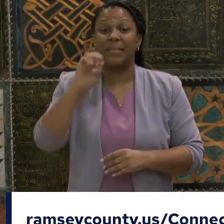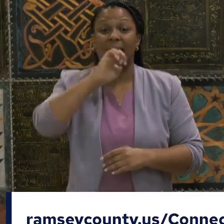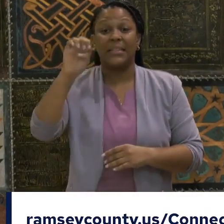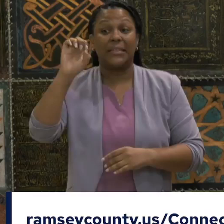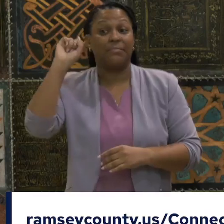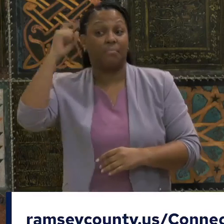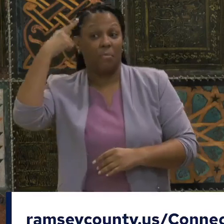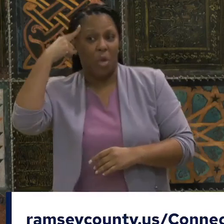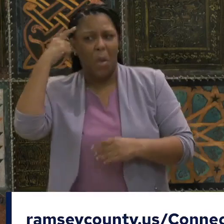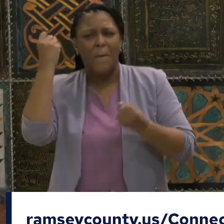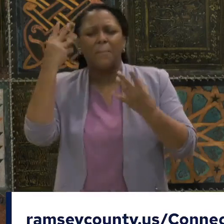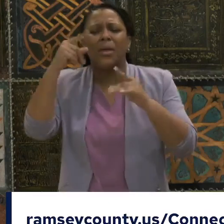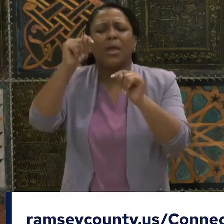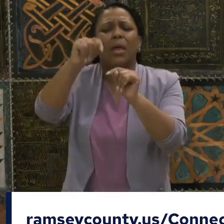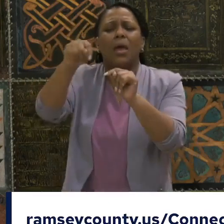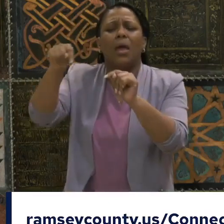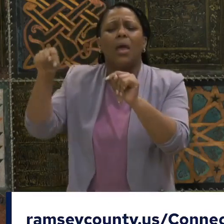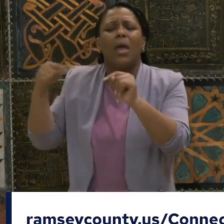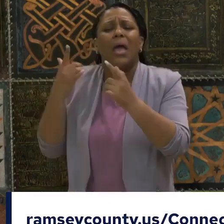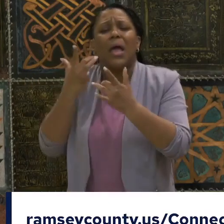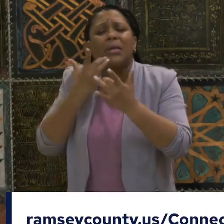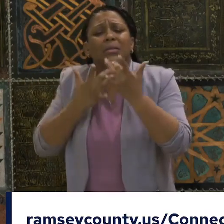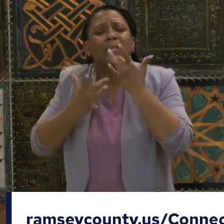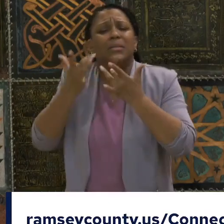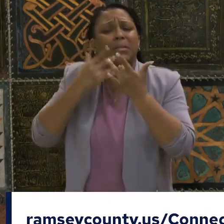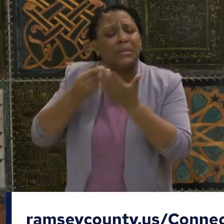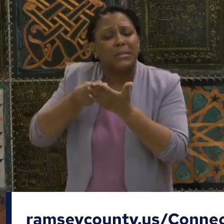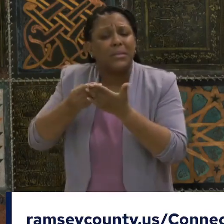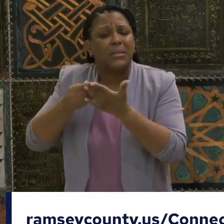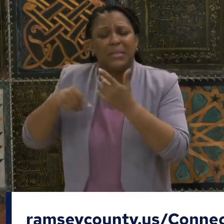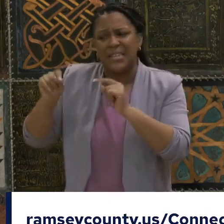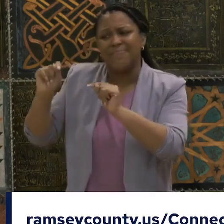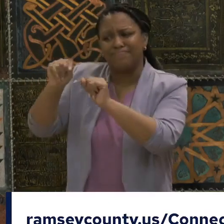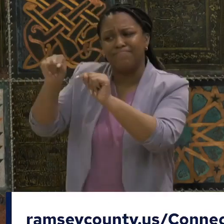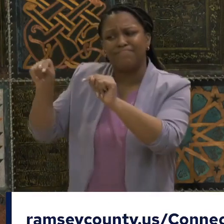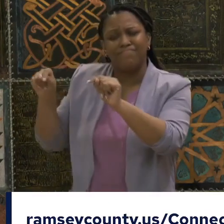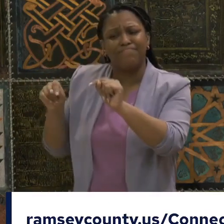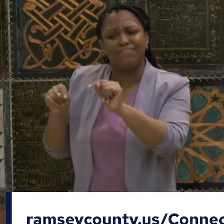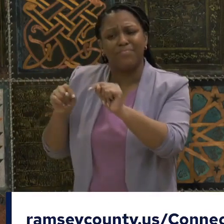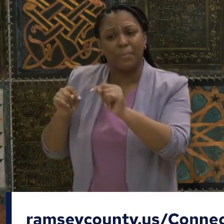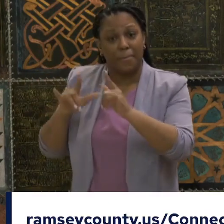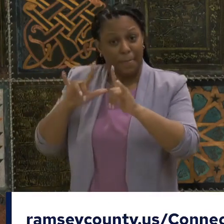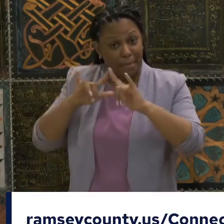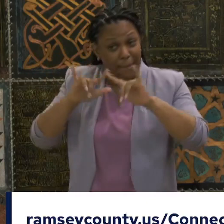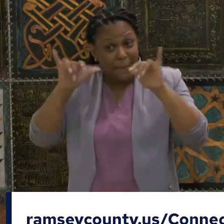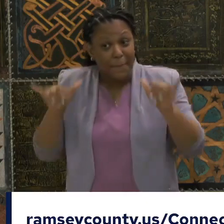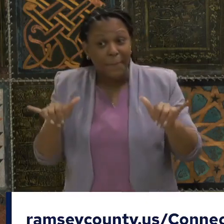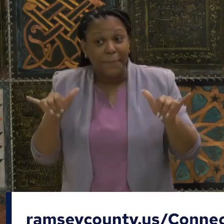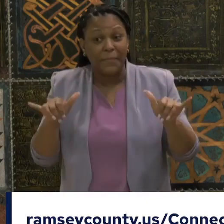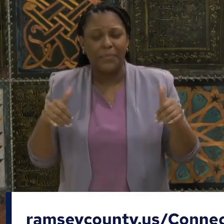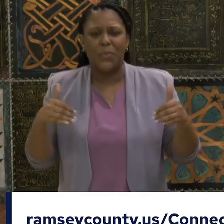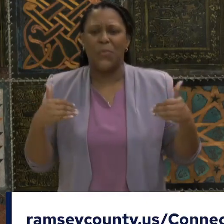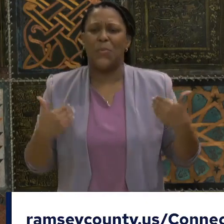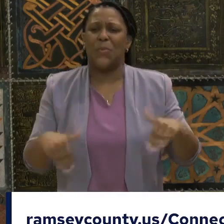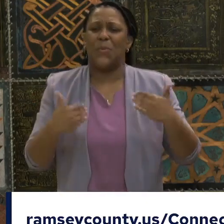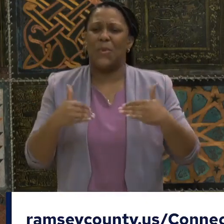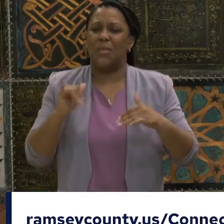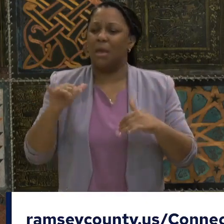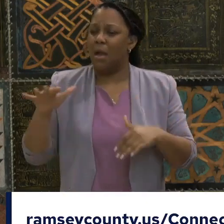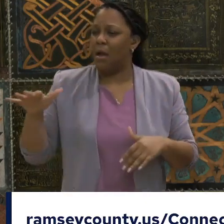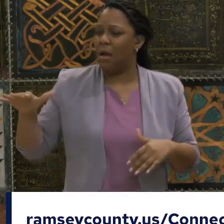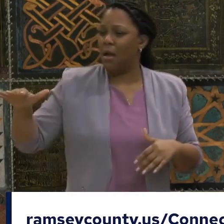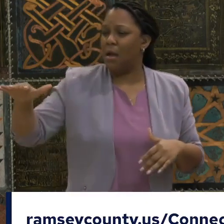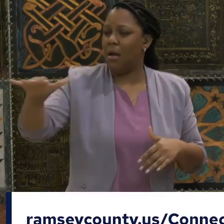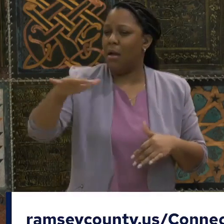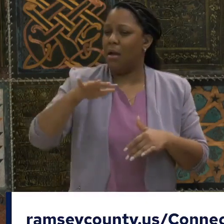income disparities. But you know what? I also live in the side of the city where it's so beautiful. I have so much pride and joy in the diversity of